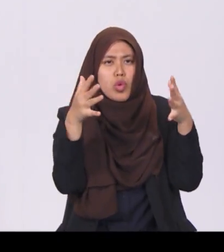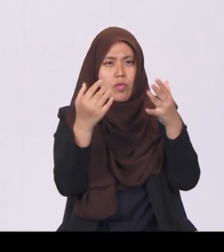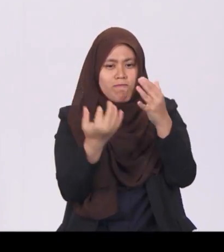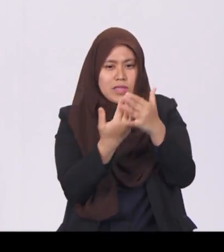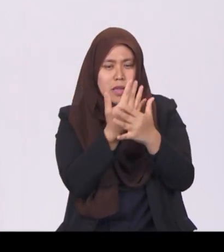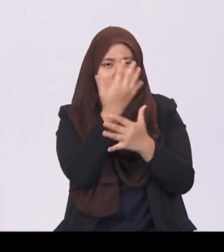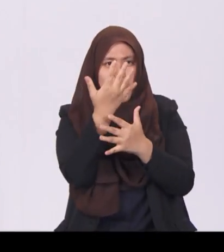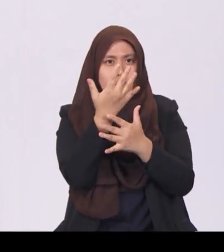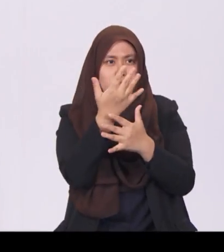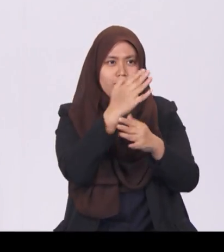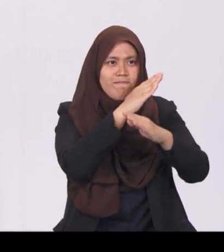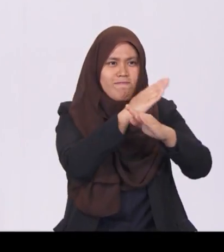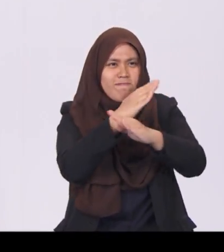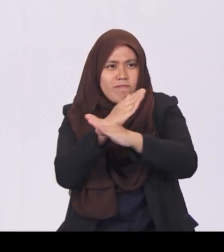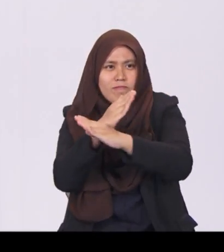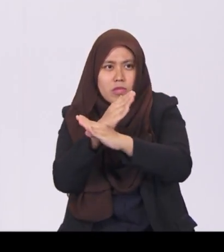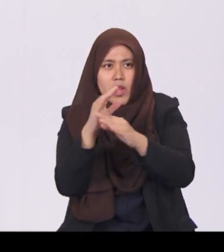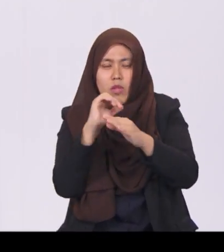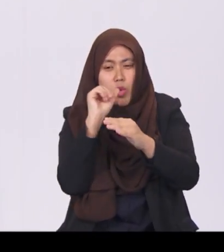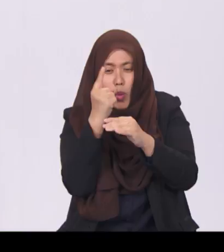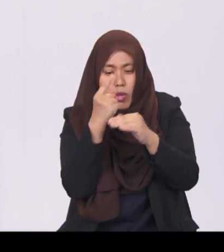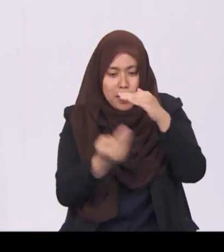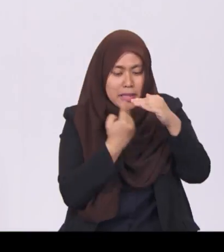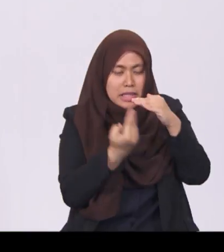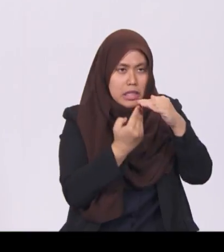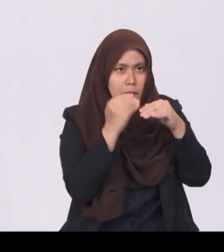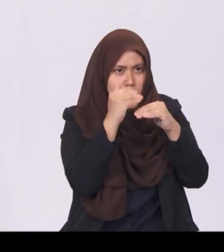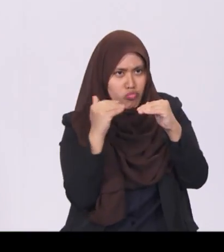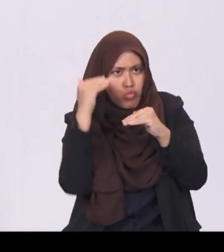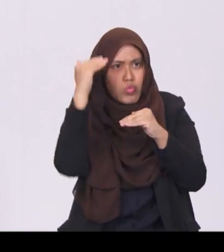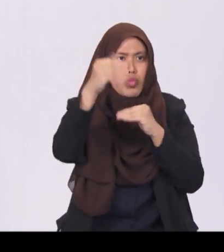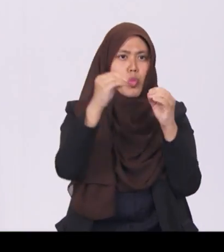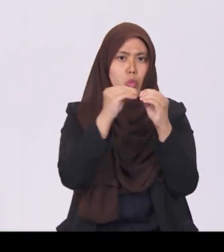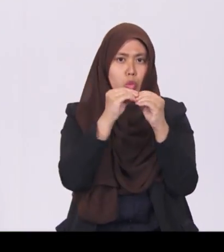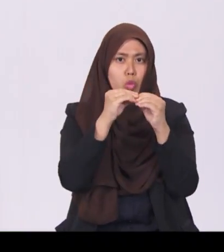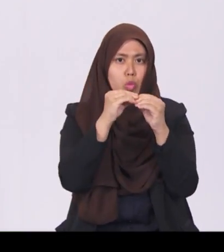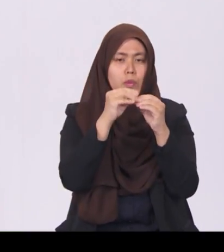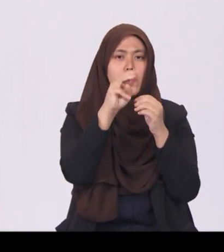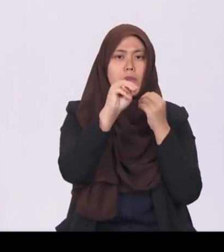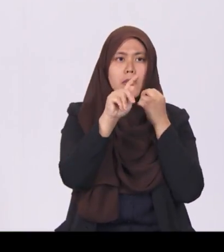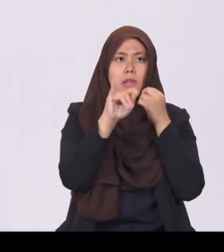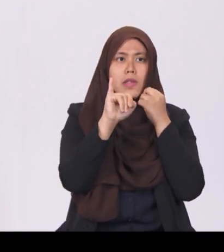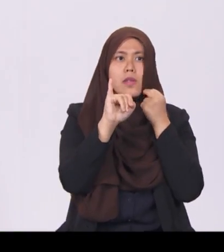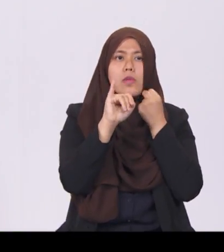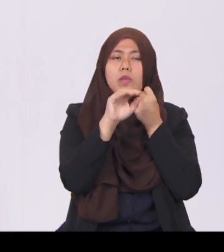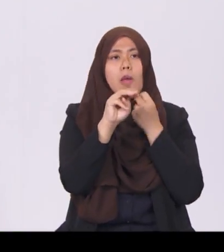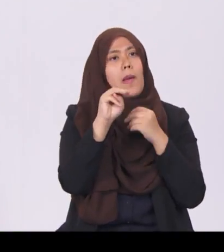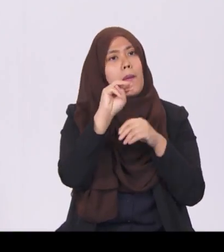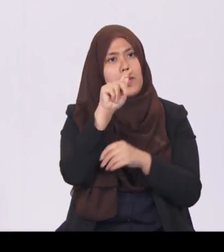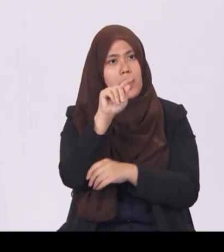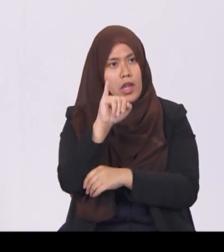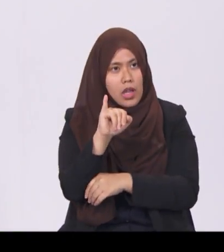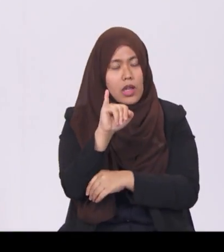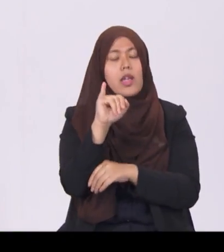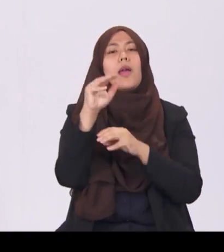enhancements. The Ministry of Trade and Industry, MTI, and the Ministry of Environment and Water Resources, MEWR,